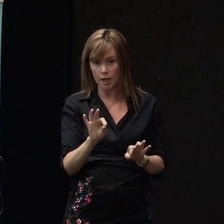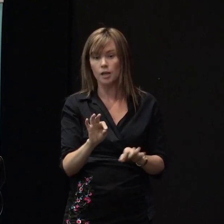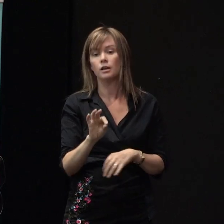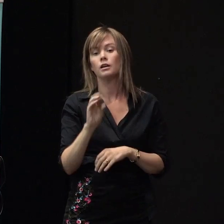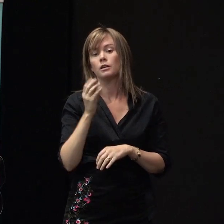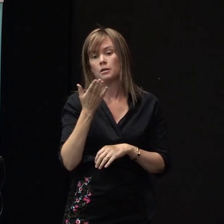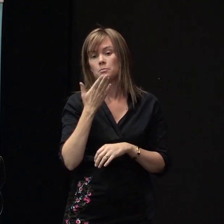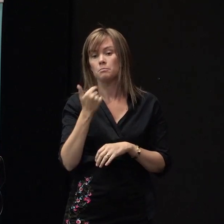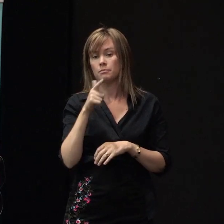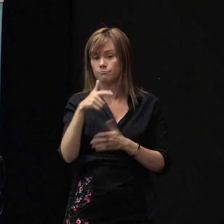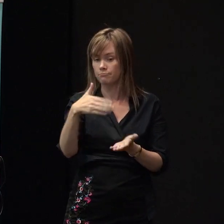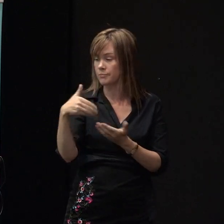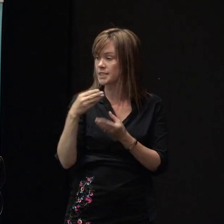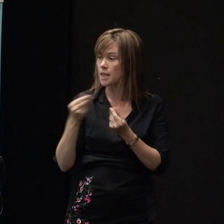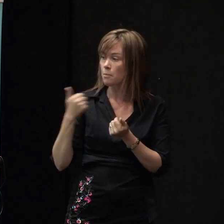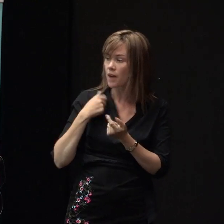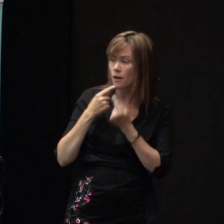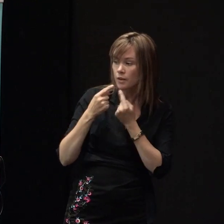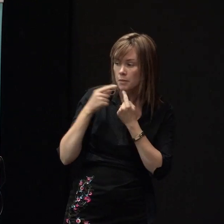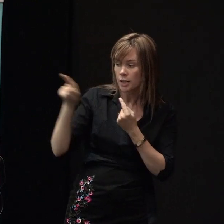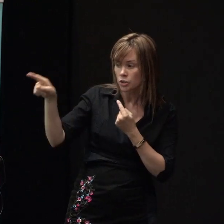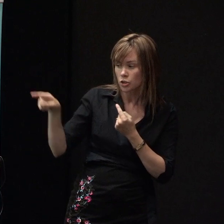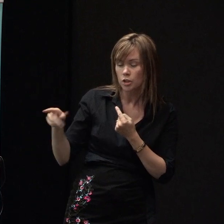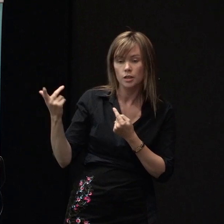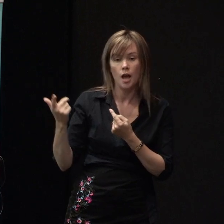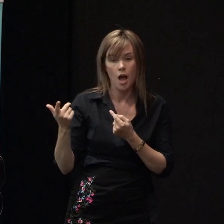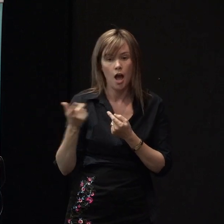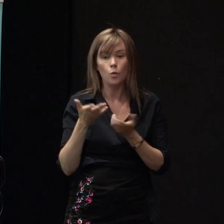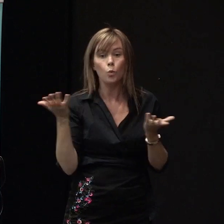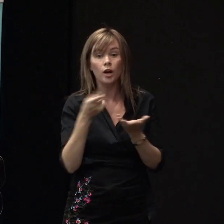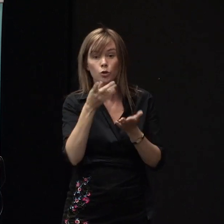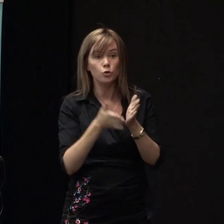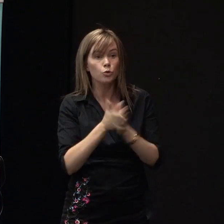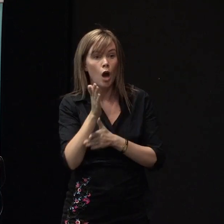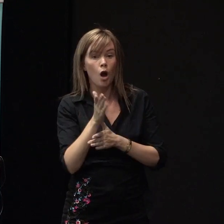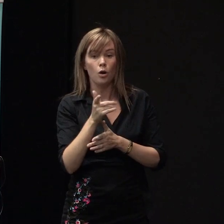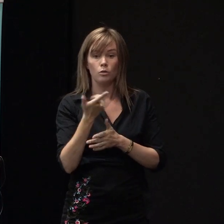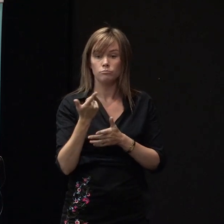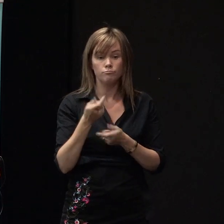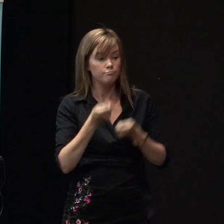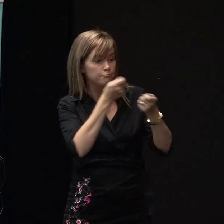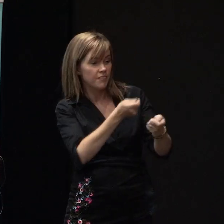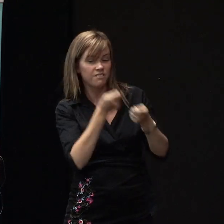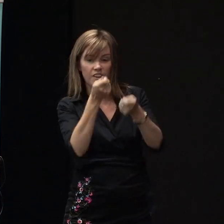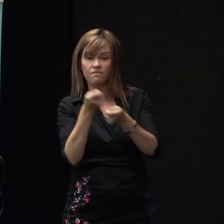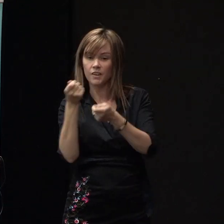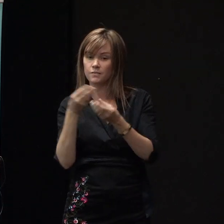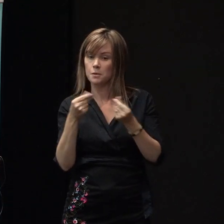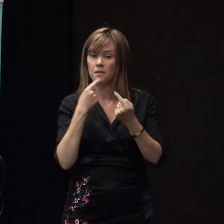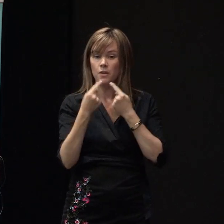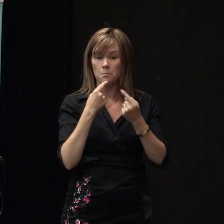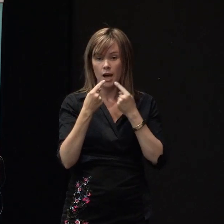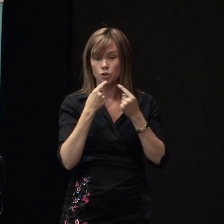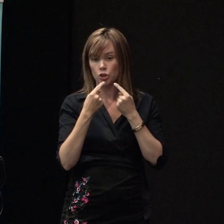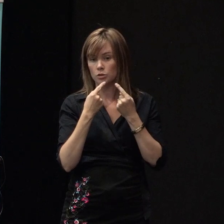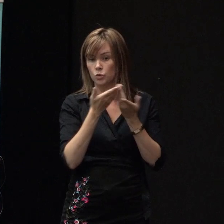of our material and flick it around the places you go to the people who might want to hear it and